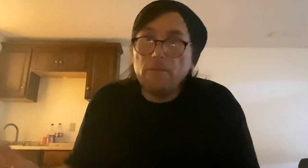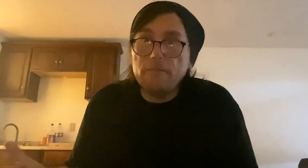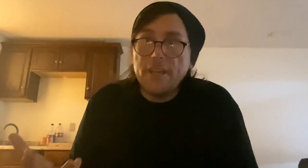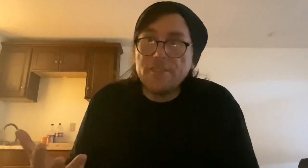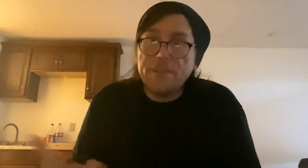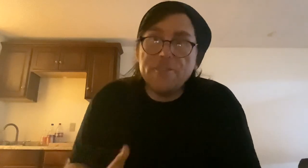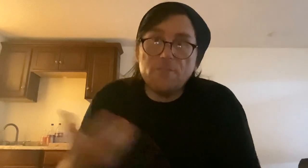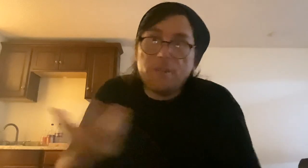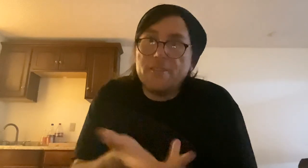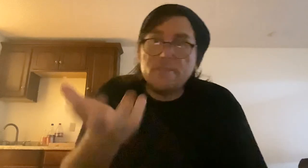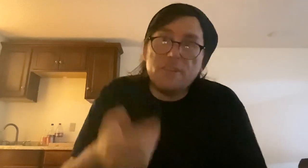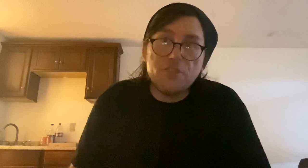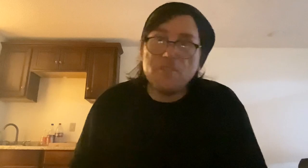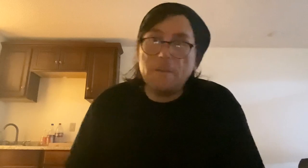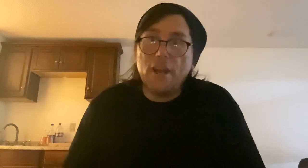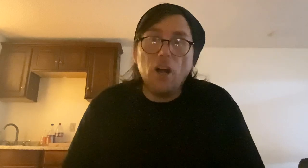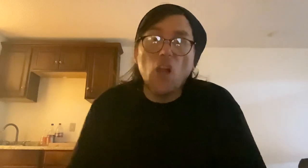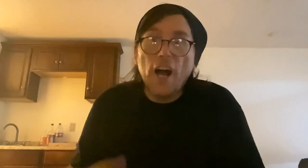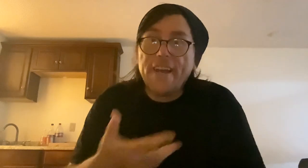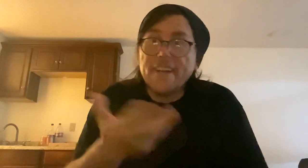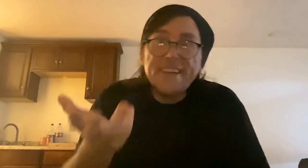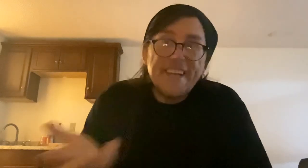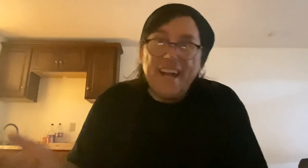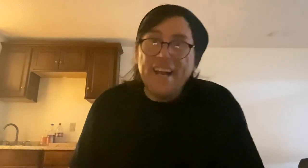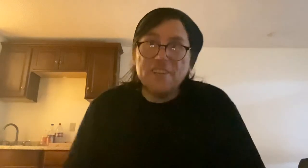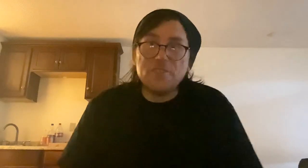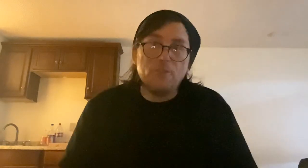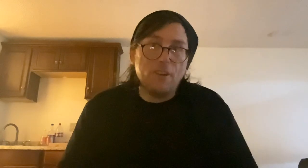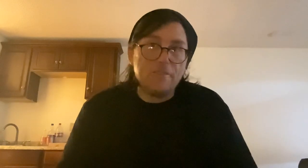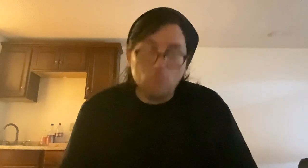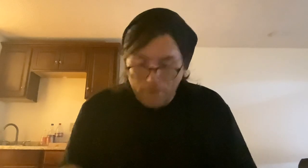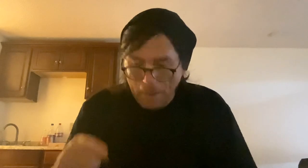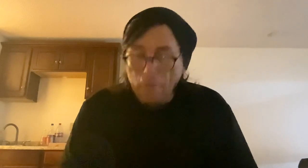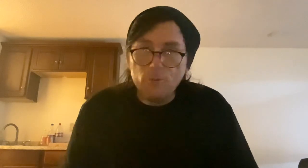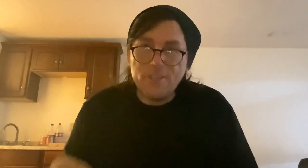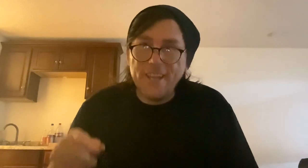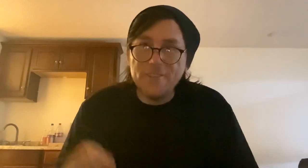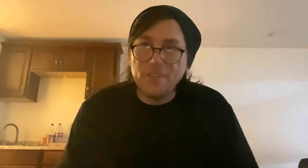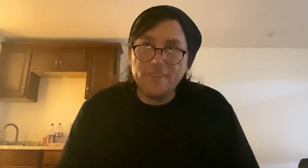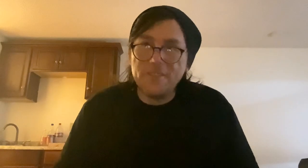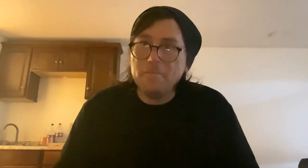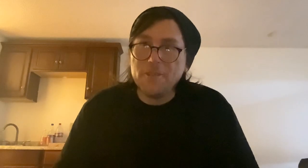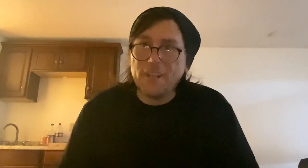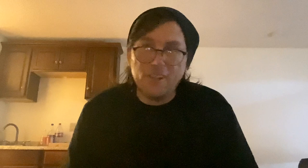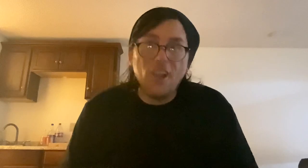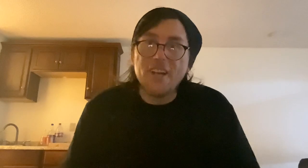it's even easier because you can just submit it online, uh, so you don't have to worry about postage and damaging and lost